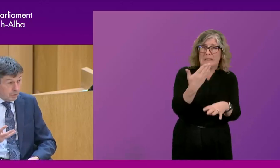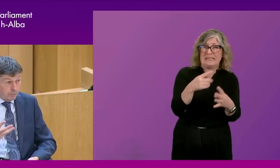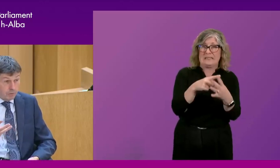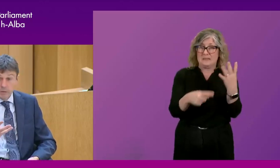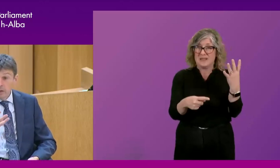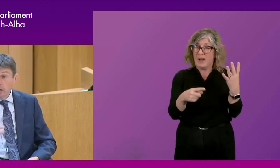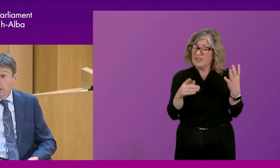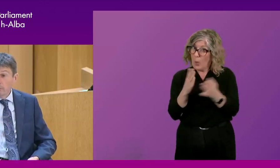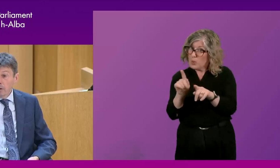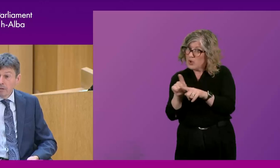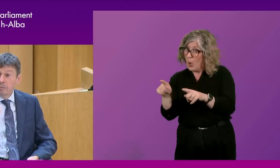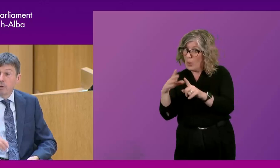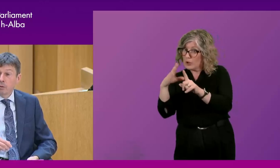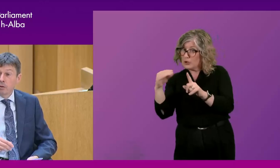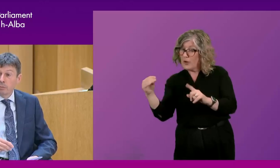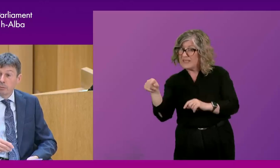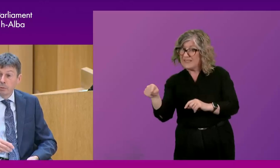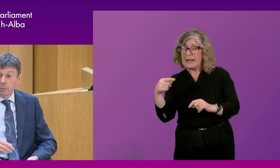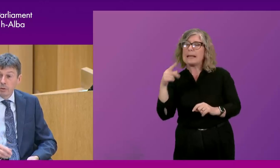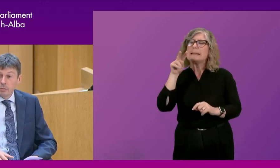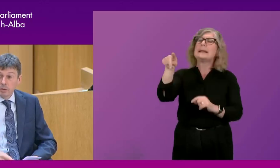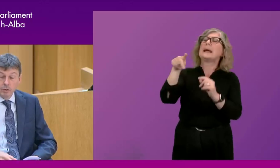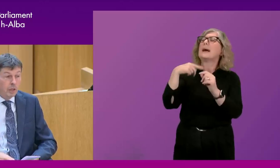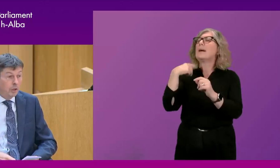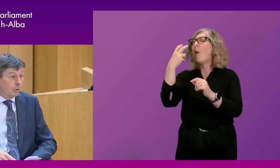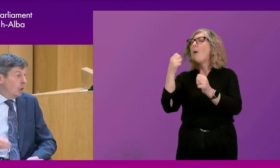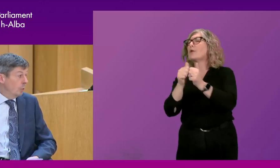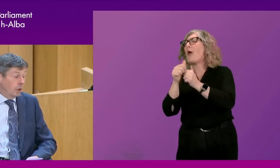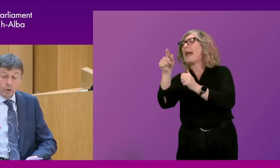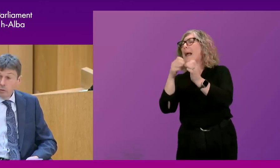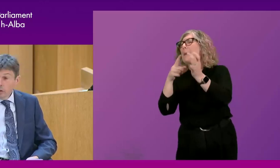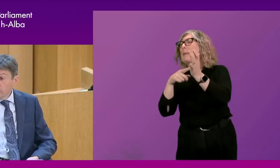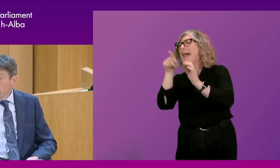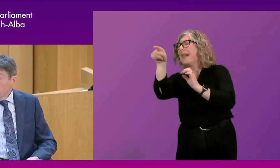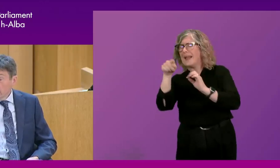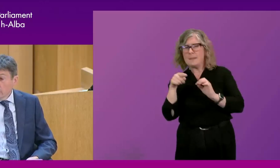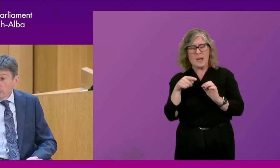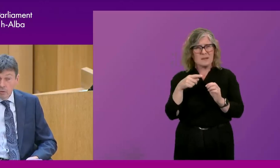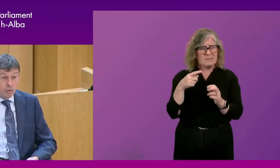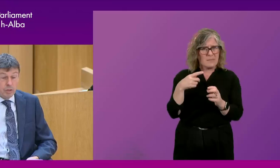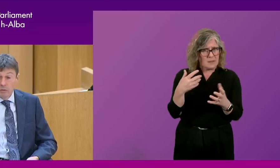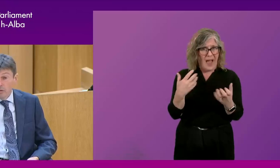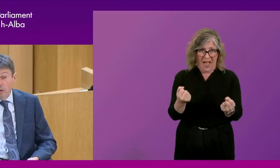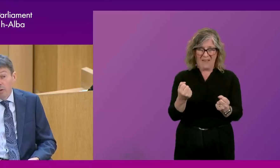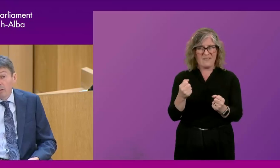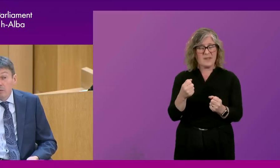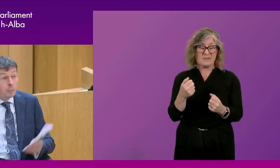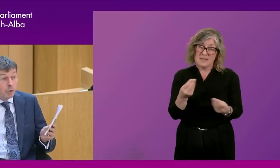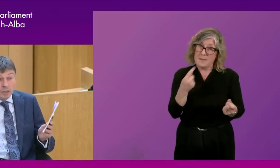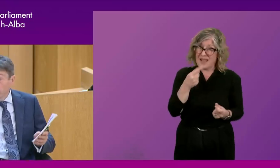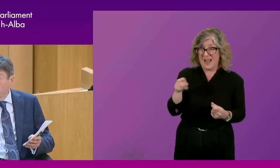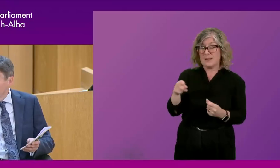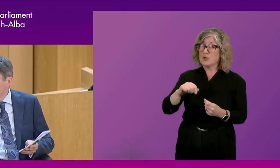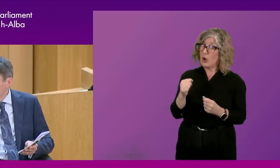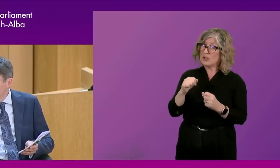even the Conservatives. And I think I can see an old colleague, Bill Bowman up there as well. You know, you know, we'd argue that the Scottish Conservatives are a relatively